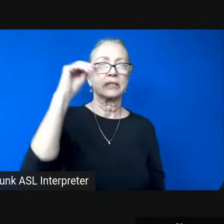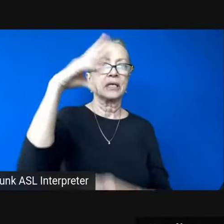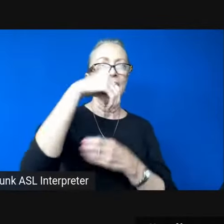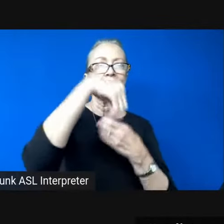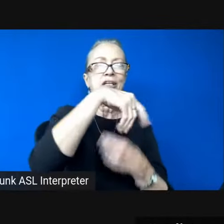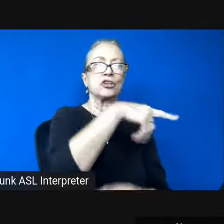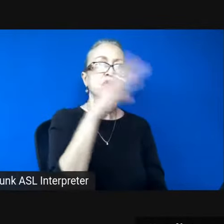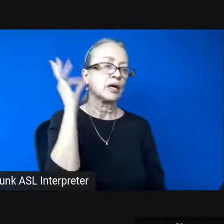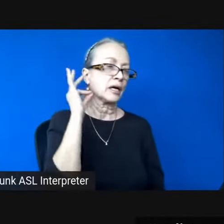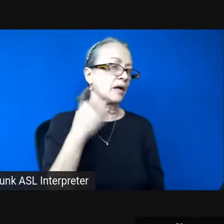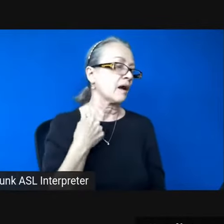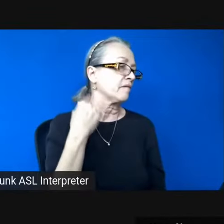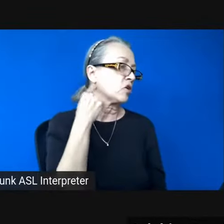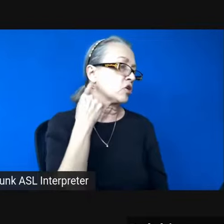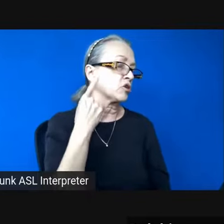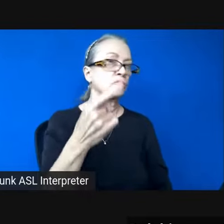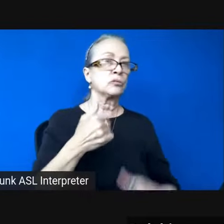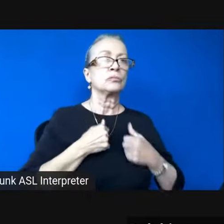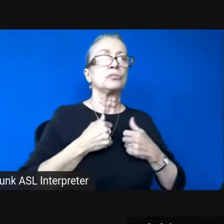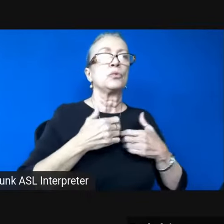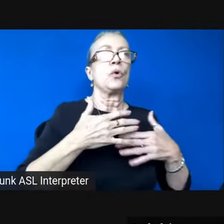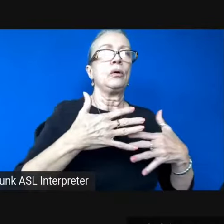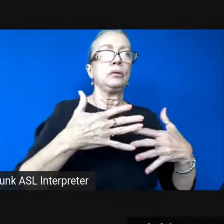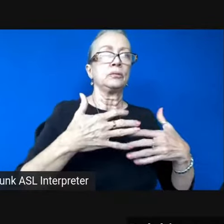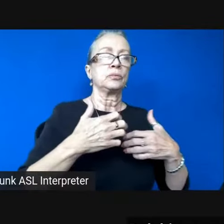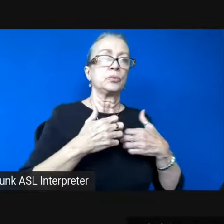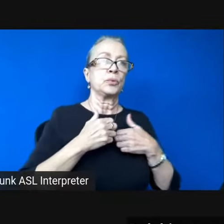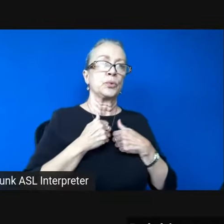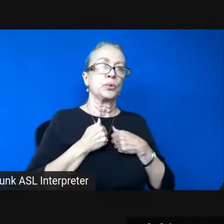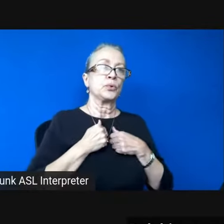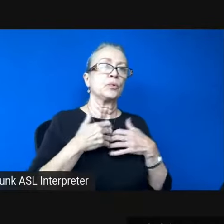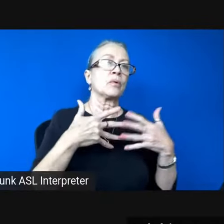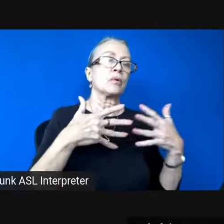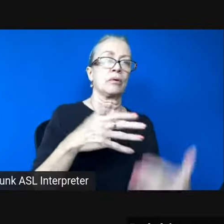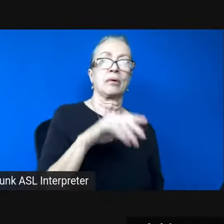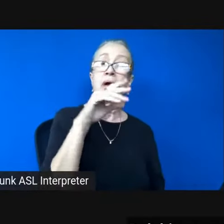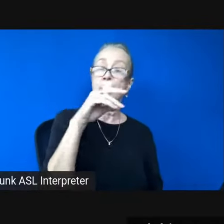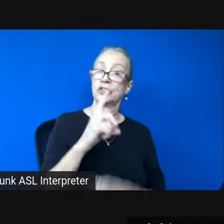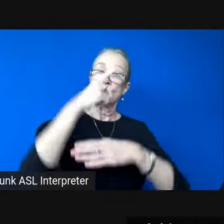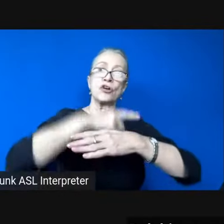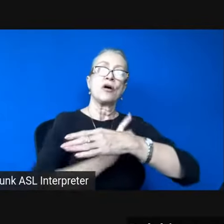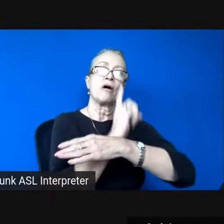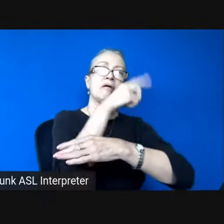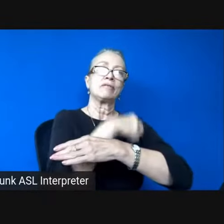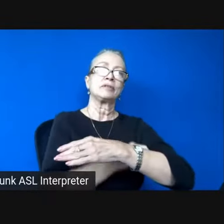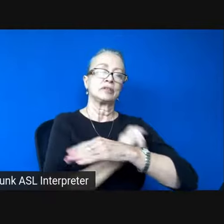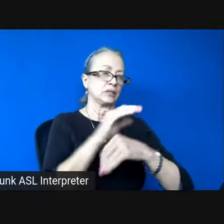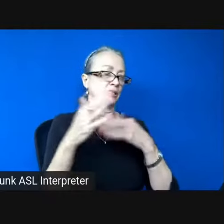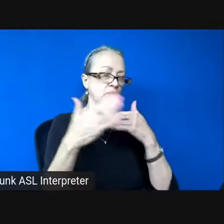unscroll of your breath dolphins arc along the surface between white-capped waves